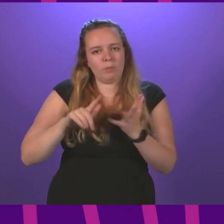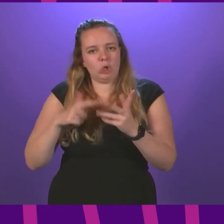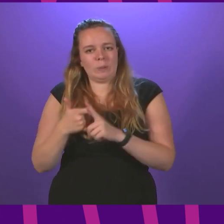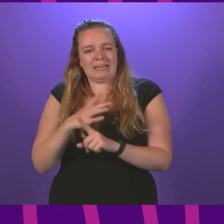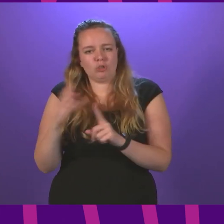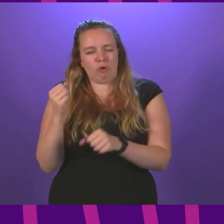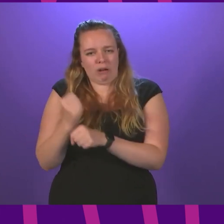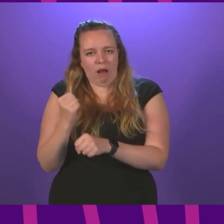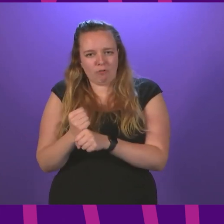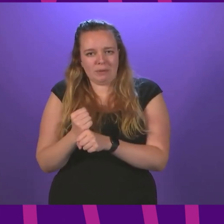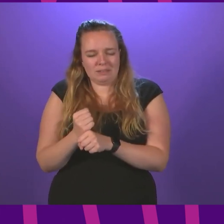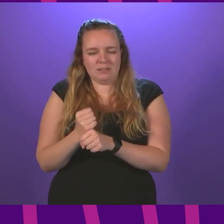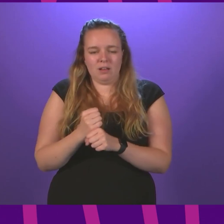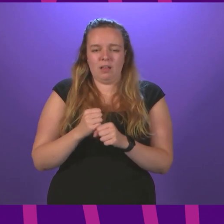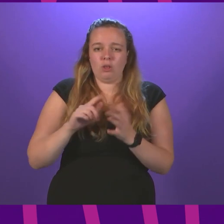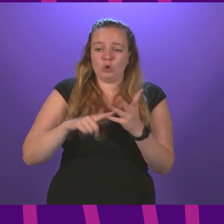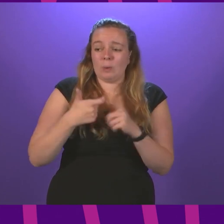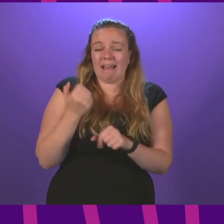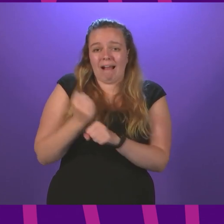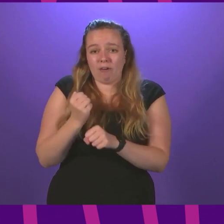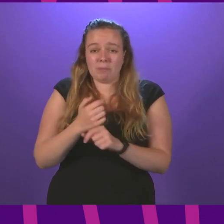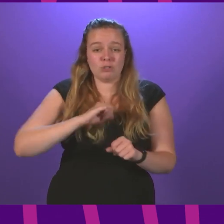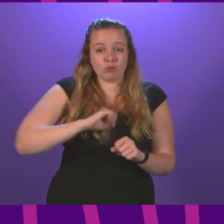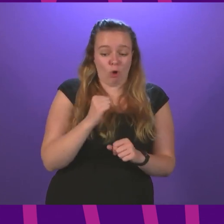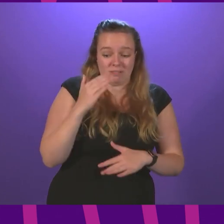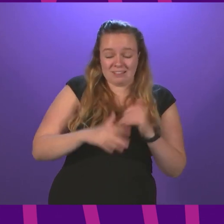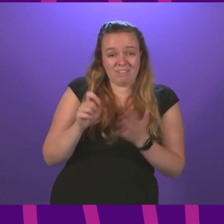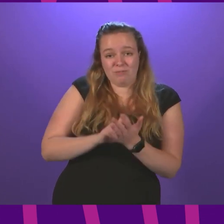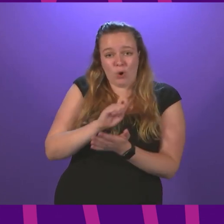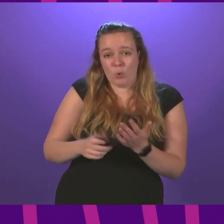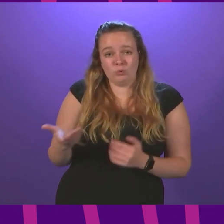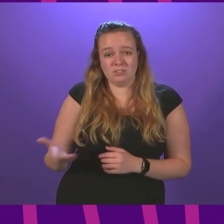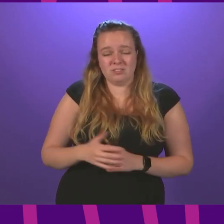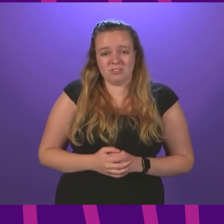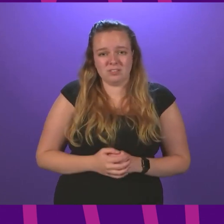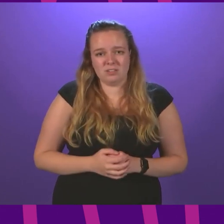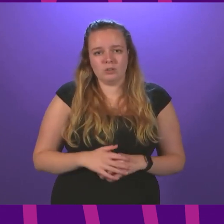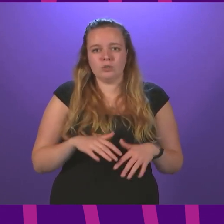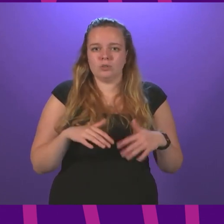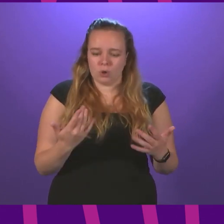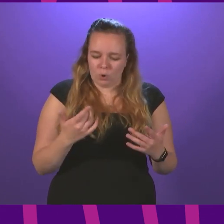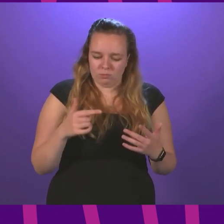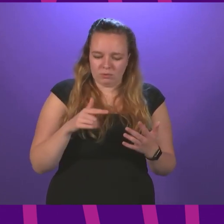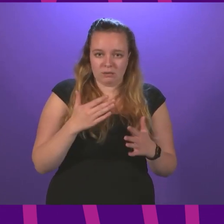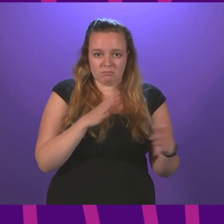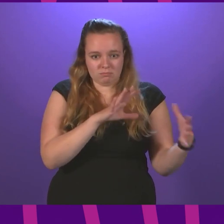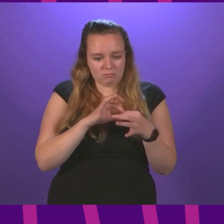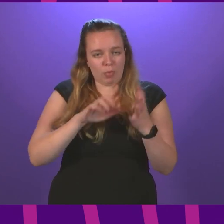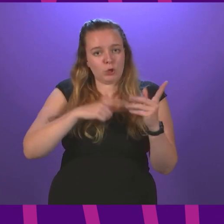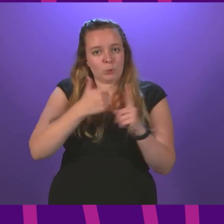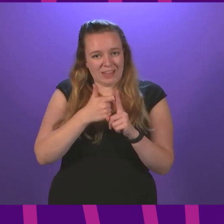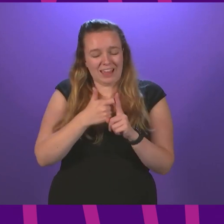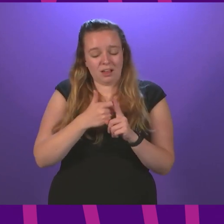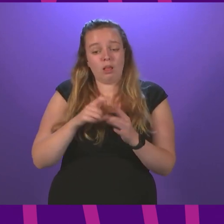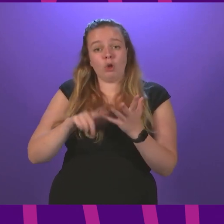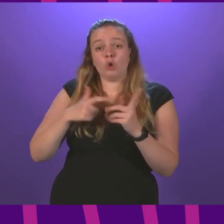Tory government. A UK Tory government that Scotland never voted for. So while we are in the UK, it's